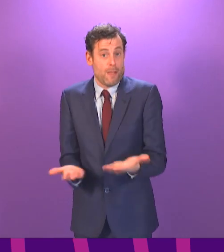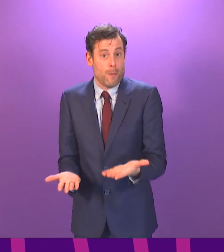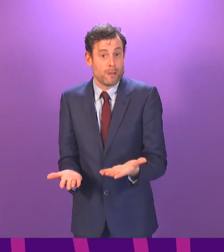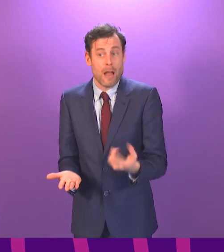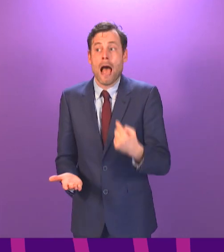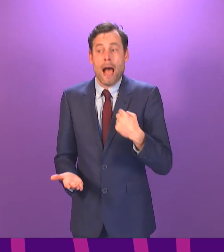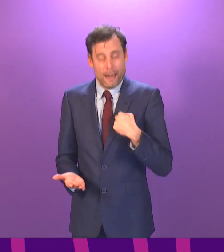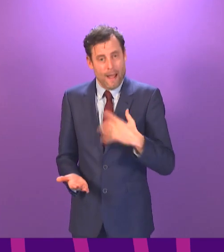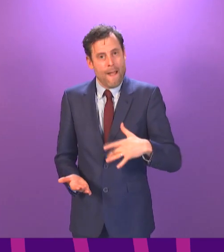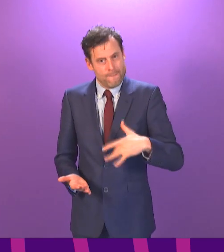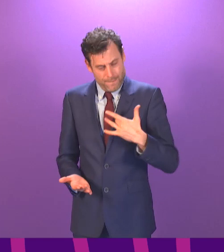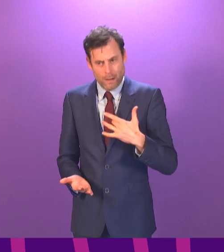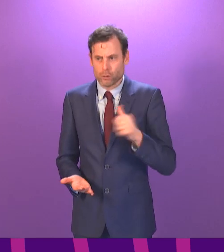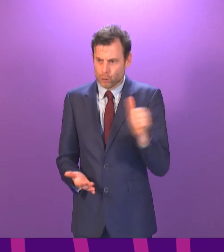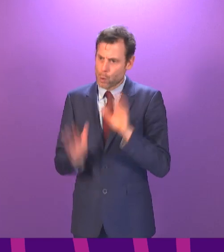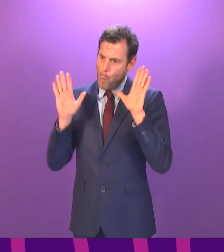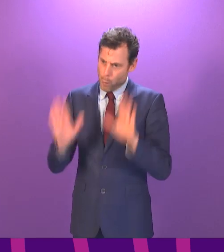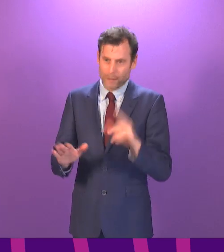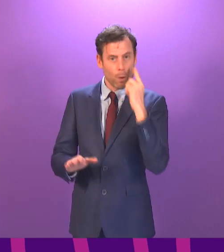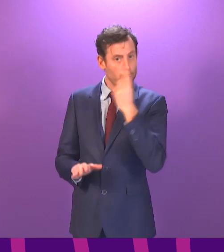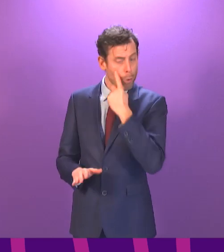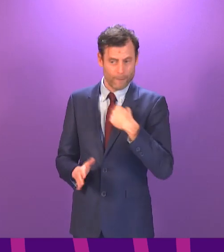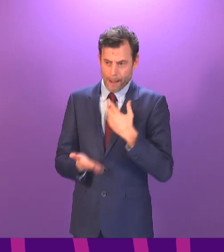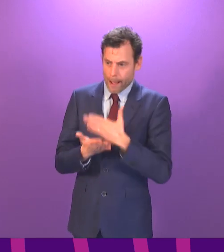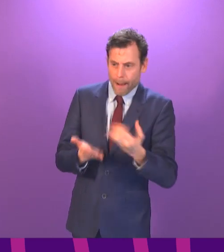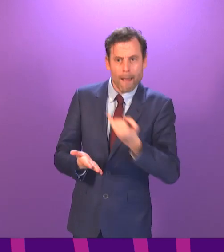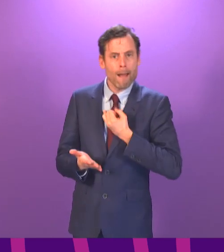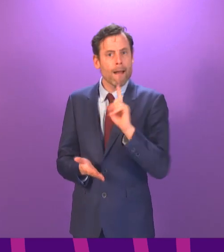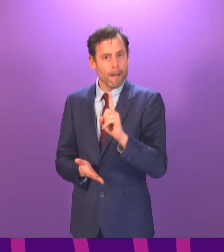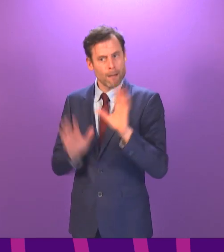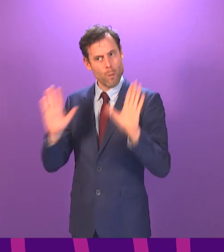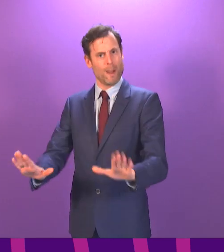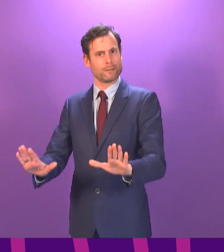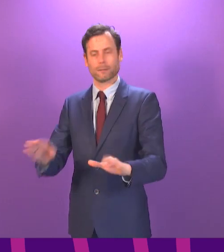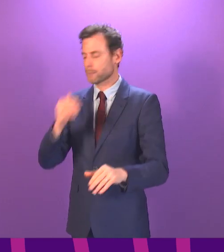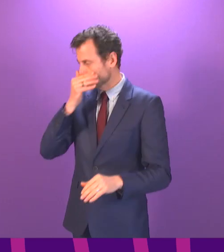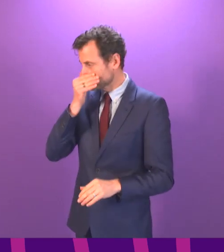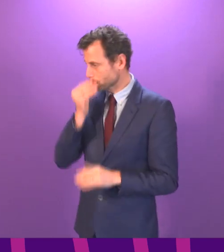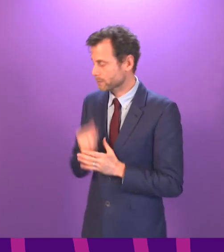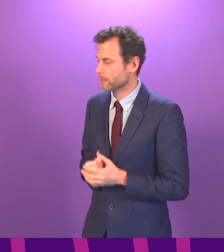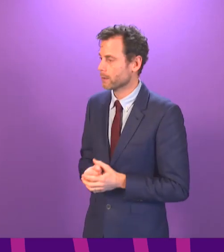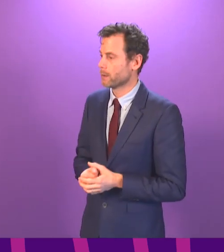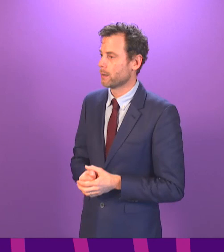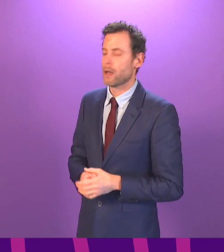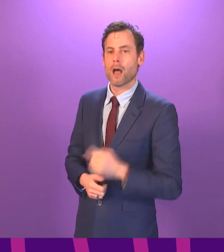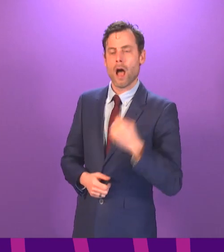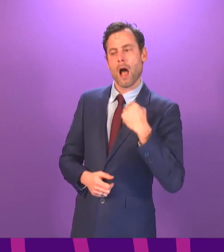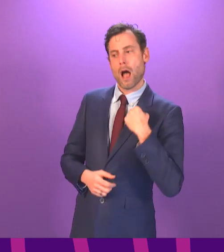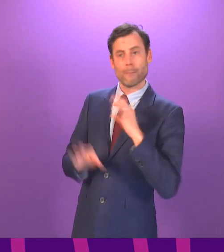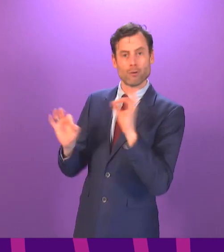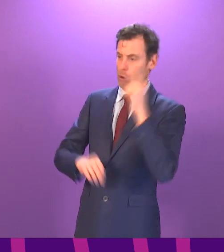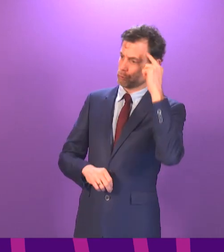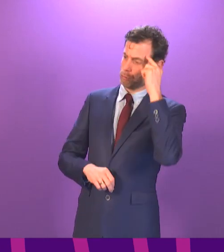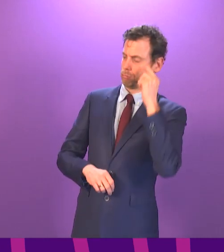entitled to due process just like everybody else. Jackie Bailey. Can I say to the First Minister, I'm not prejudging the